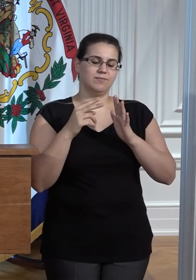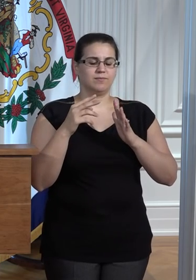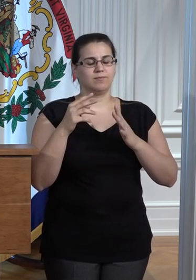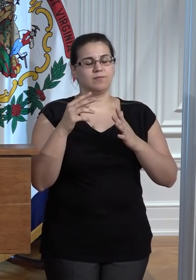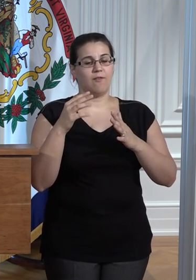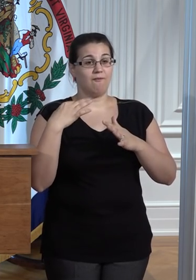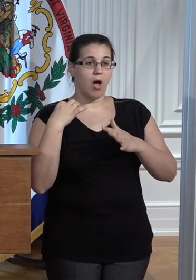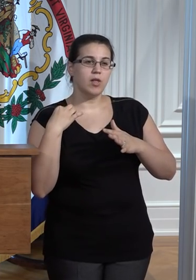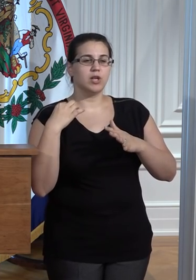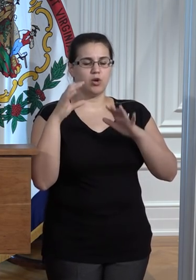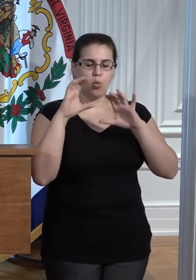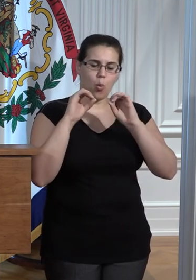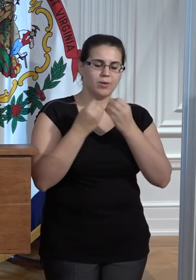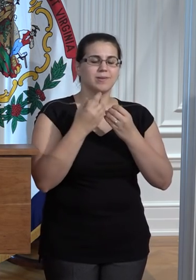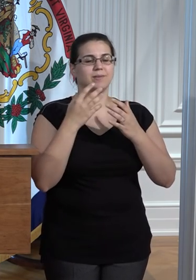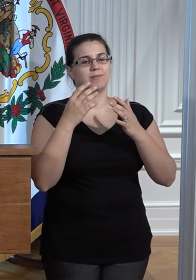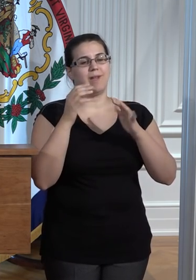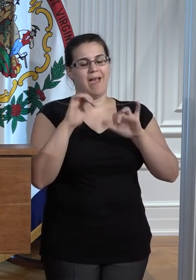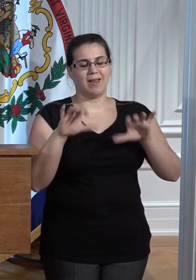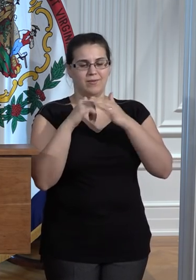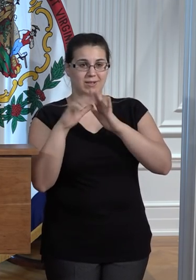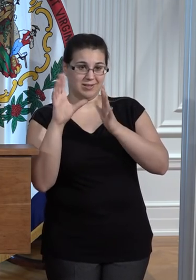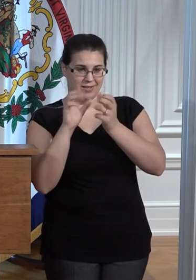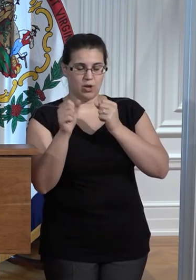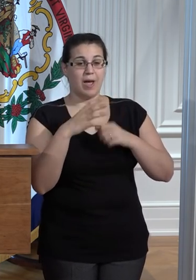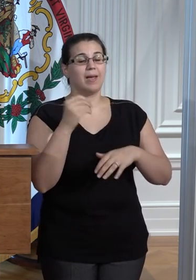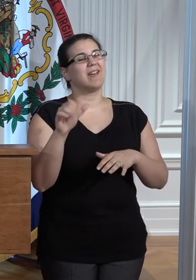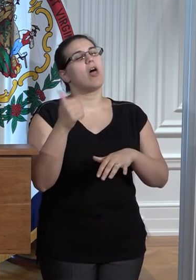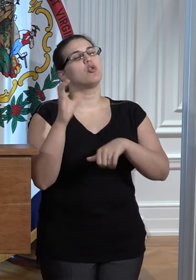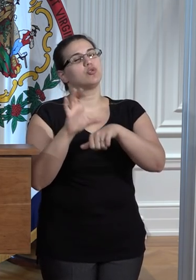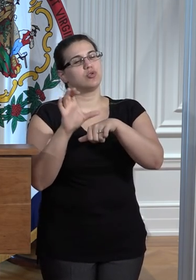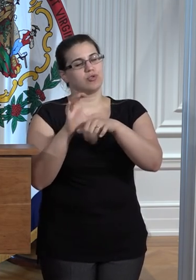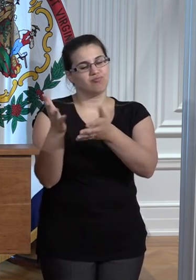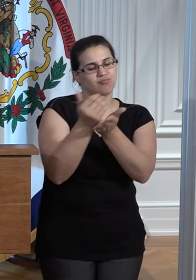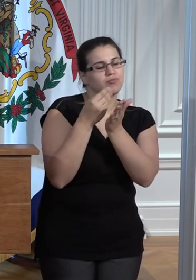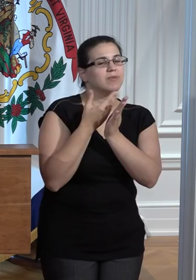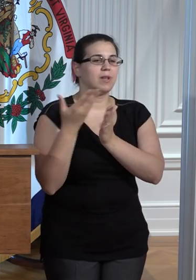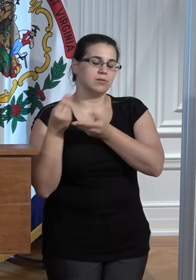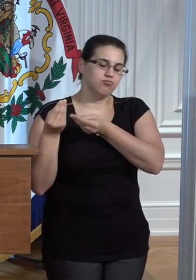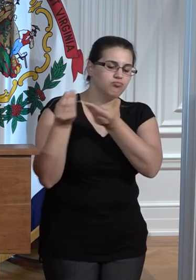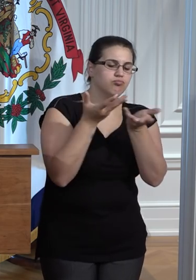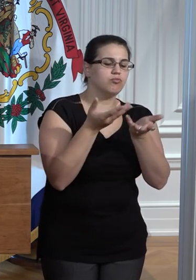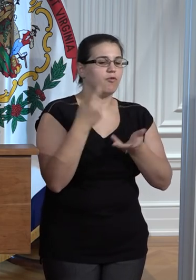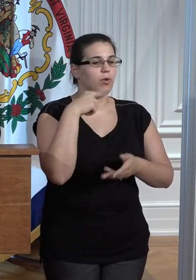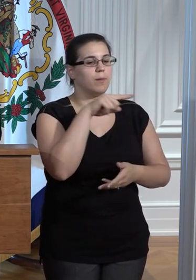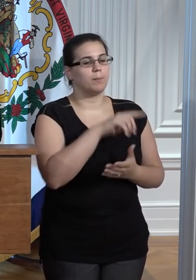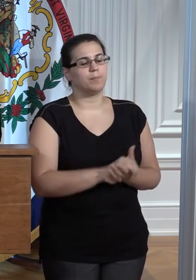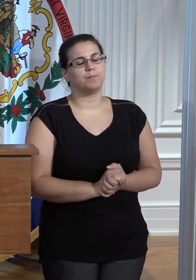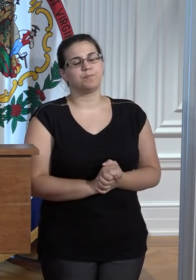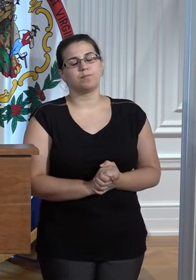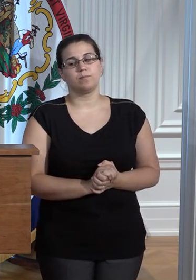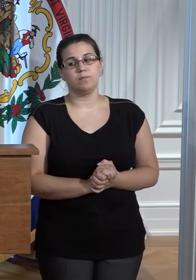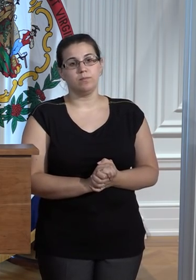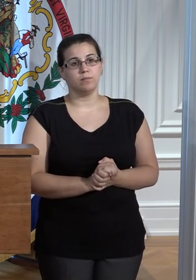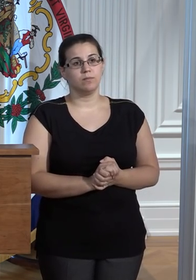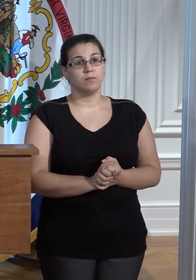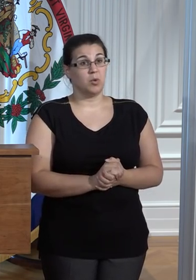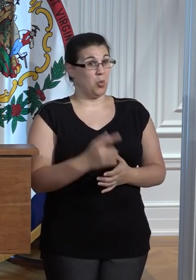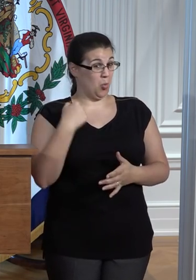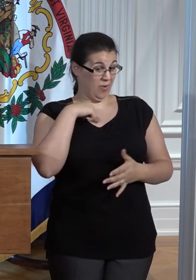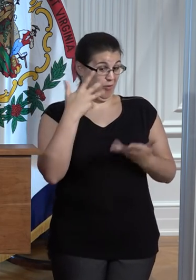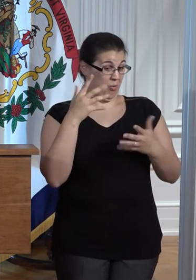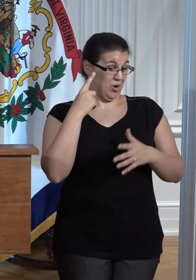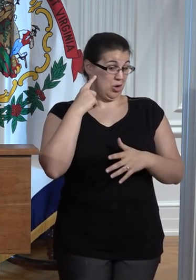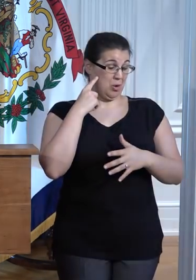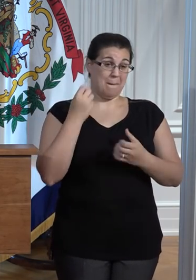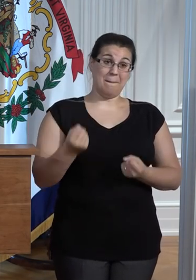many churches and community organizations. Now, amid the tragedies, we have already heard numerous stories of heroic actions